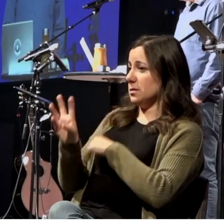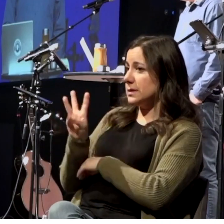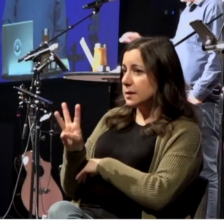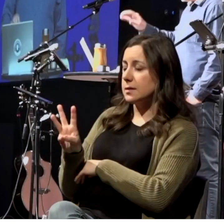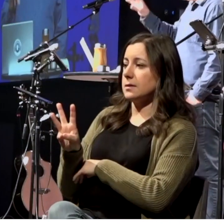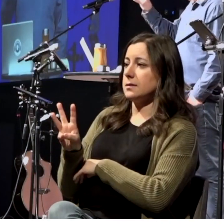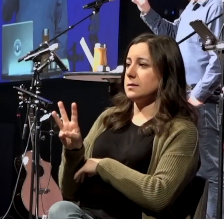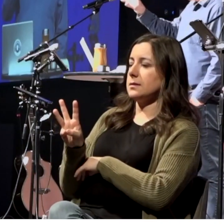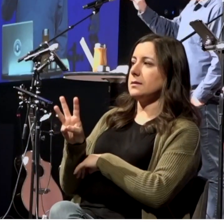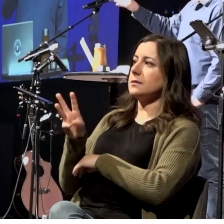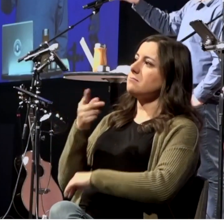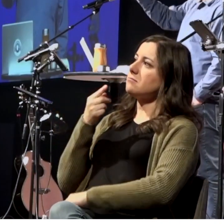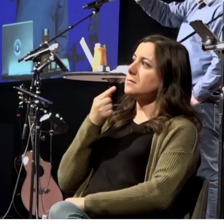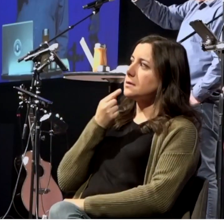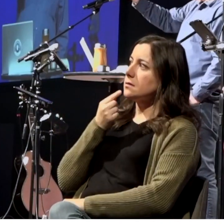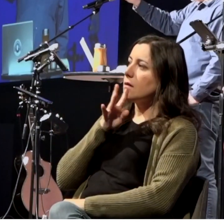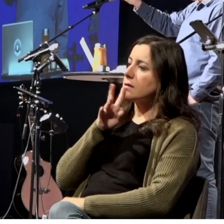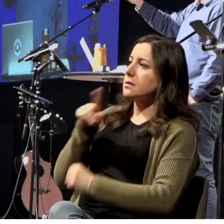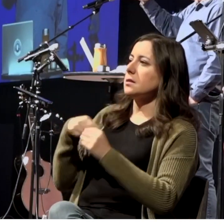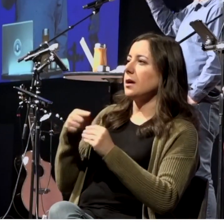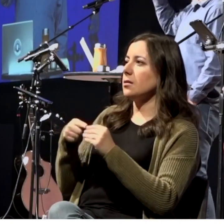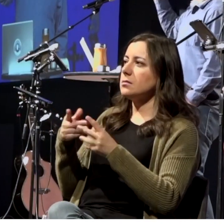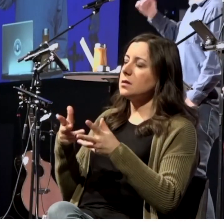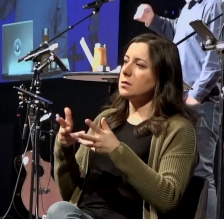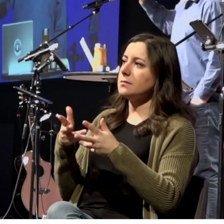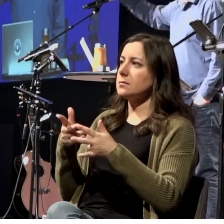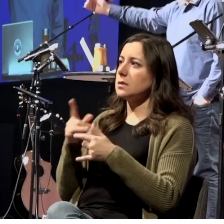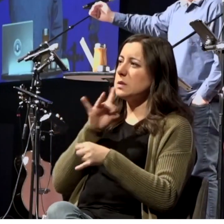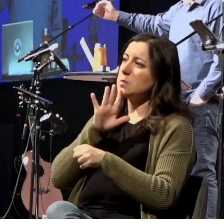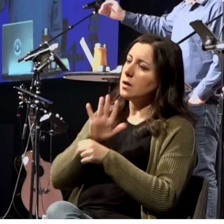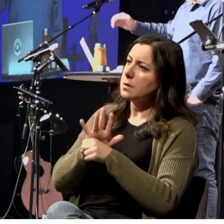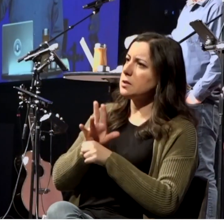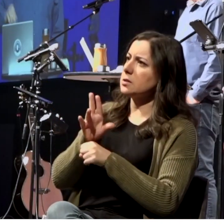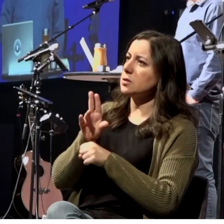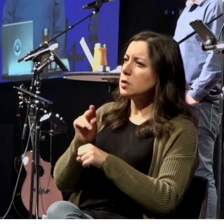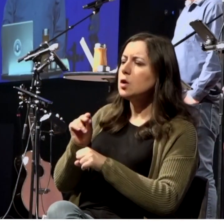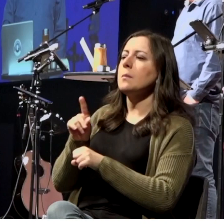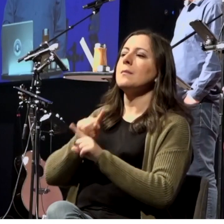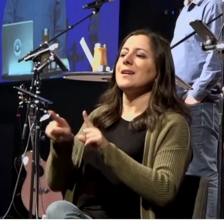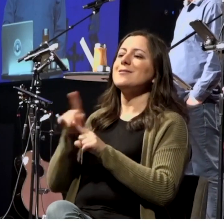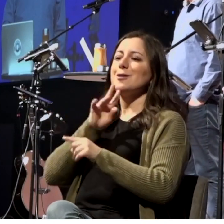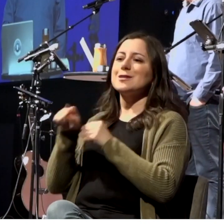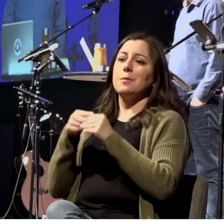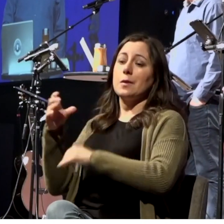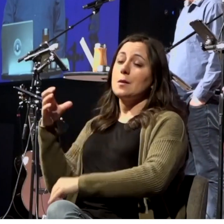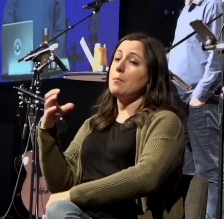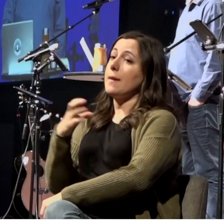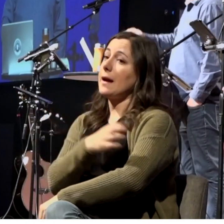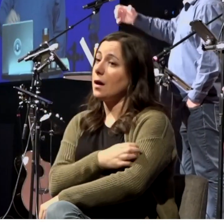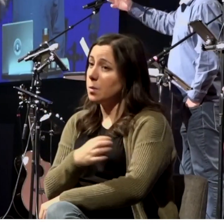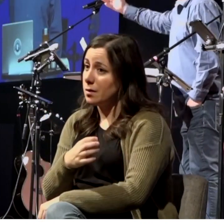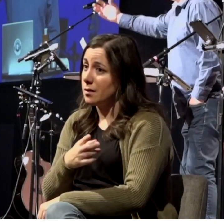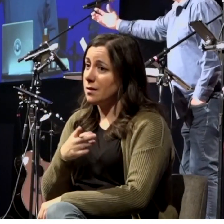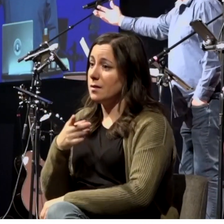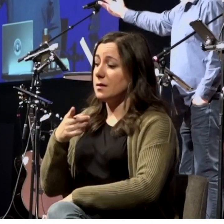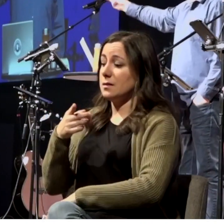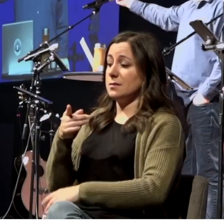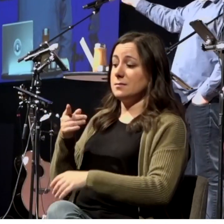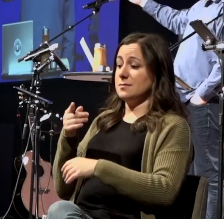know you've got not a plea and a promise but you've got power and a promise. Where Jesus says this no one can come to me except for the